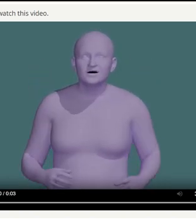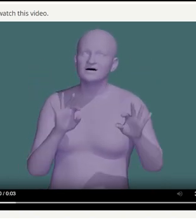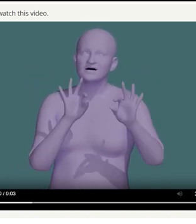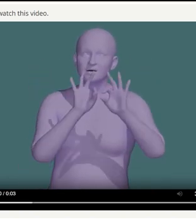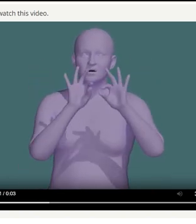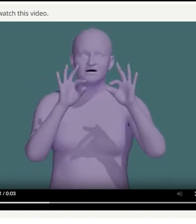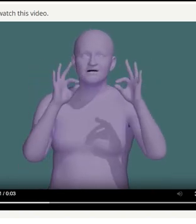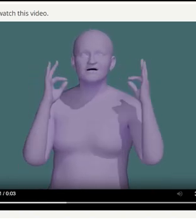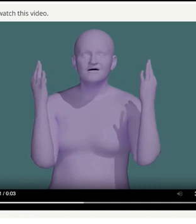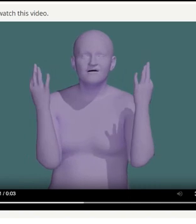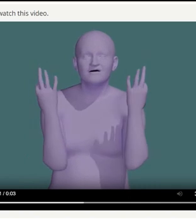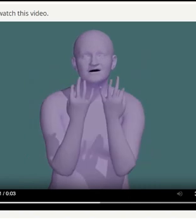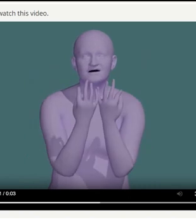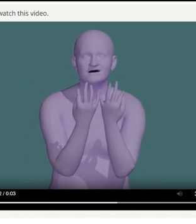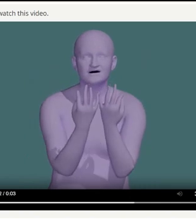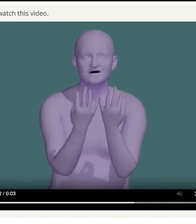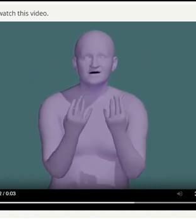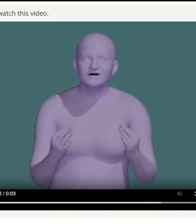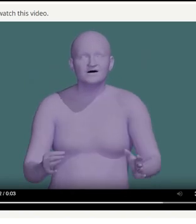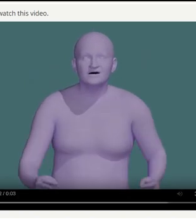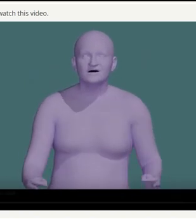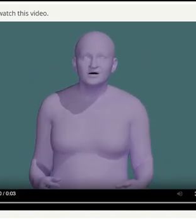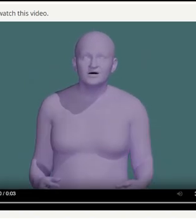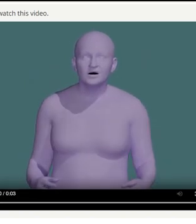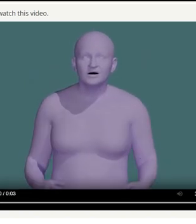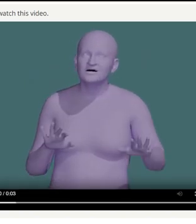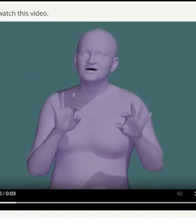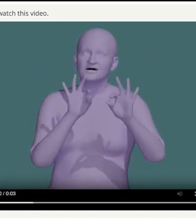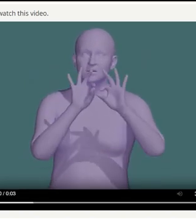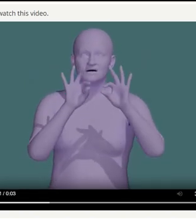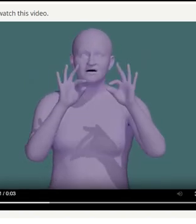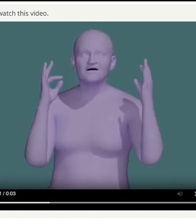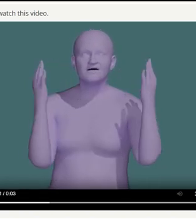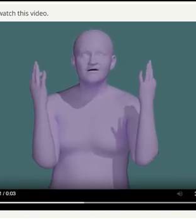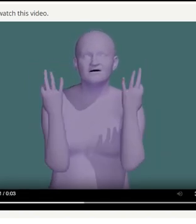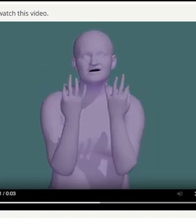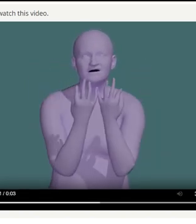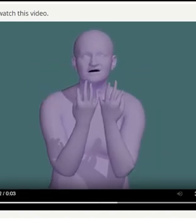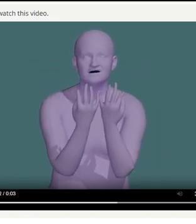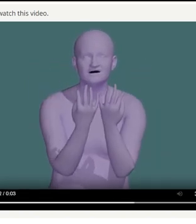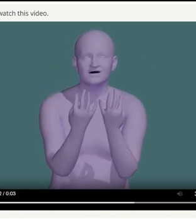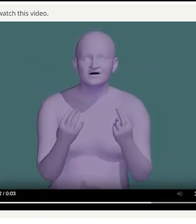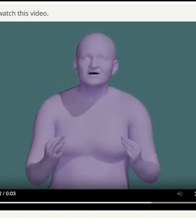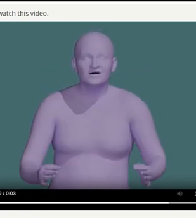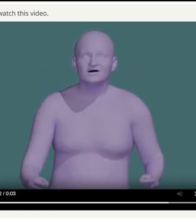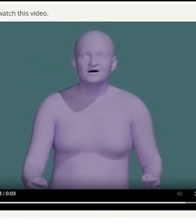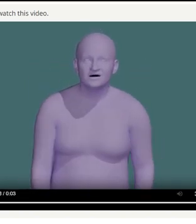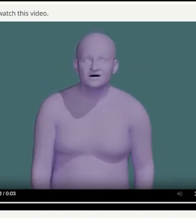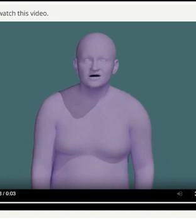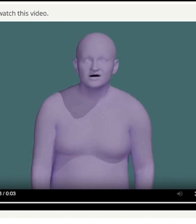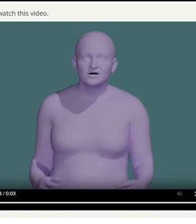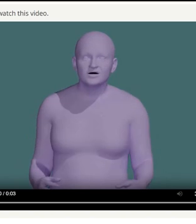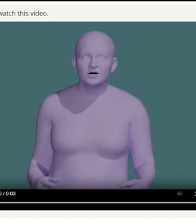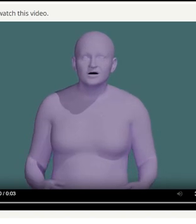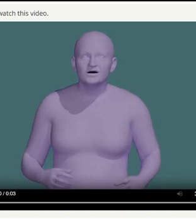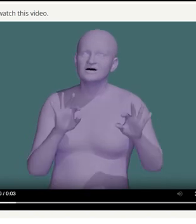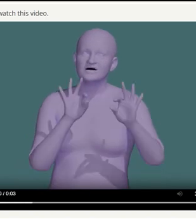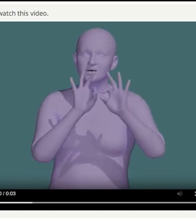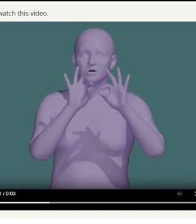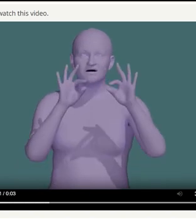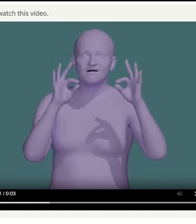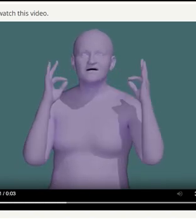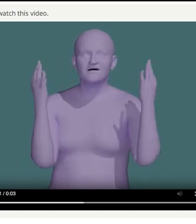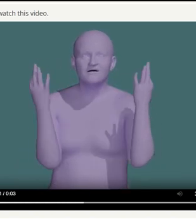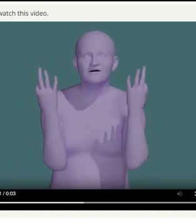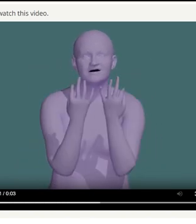real human is signing. They then rate how easy it was to recognize the sign. Finally, they rate